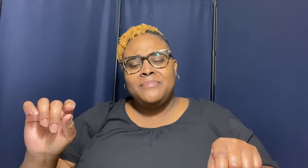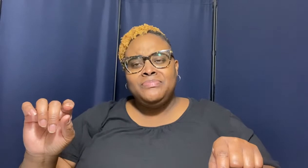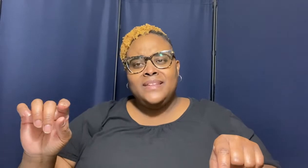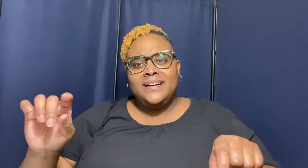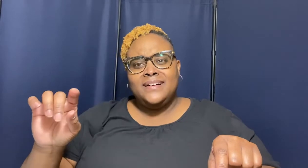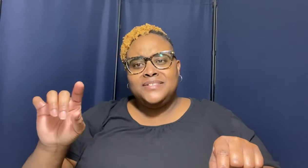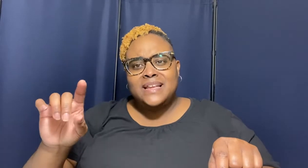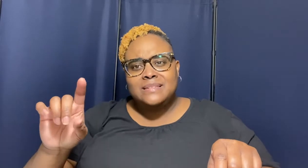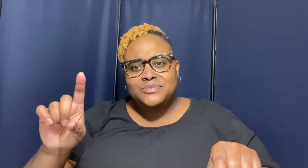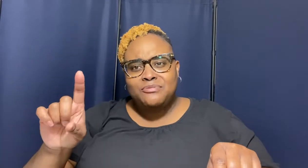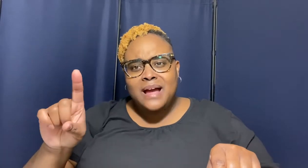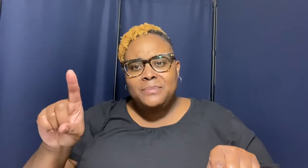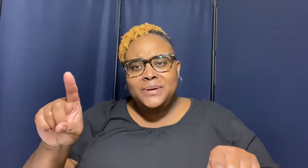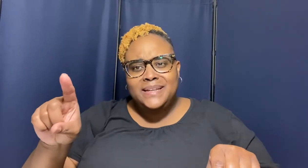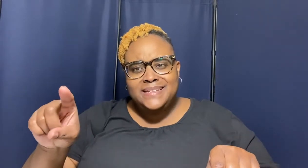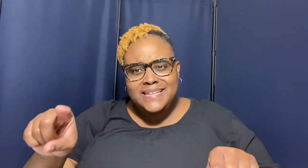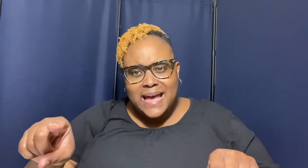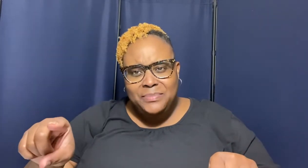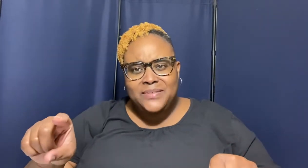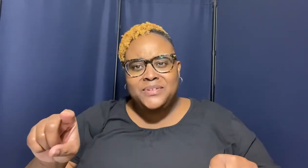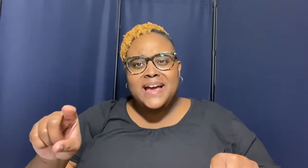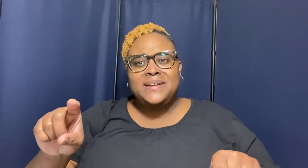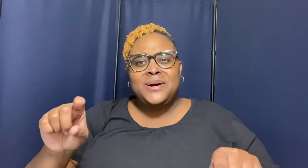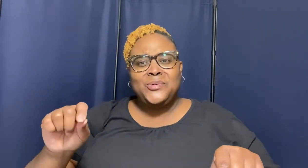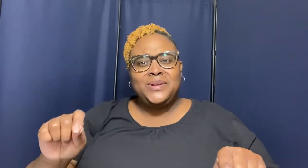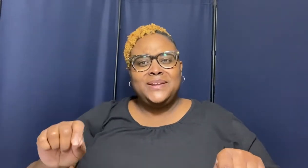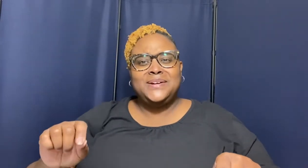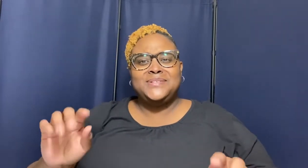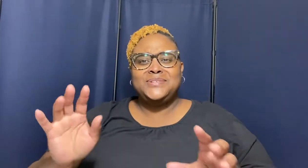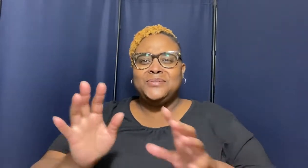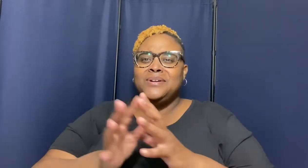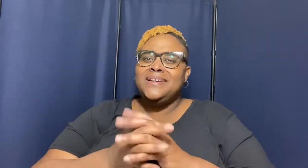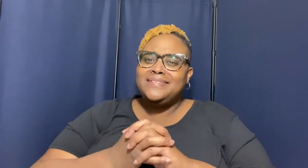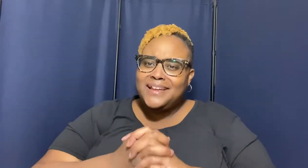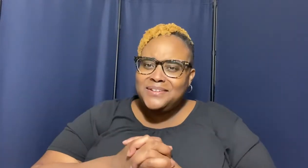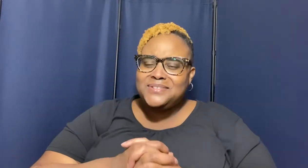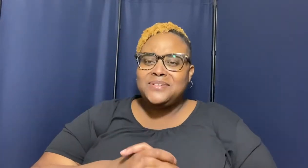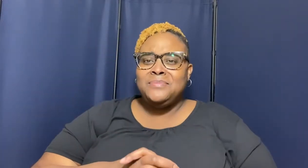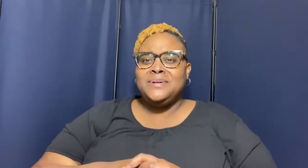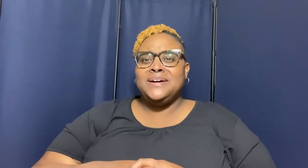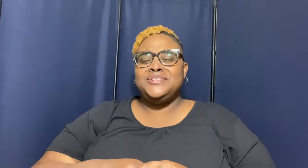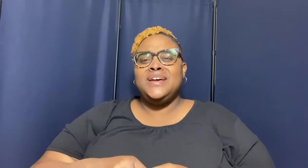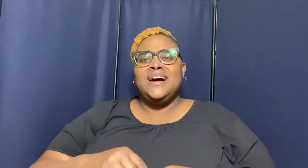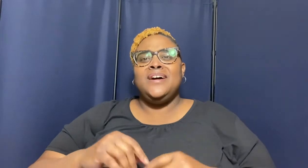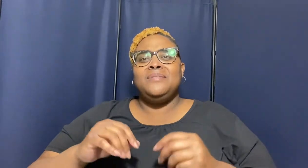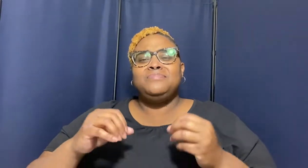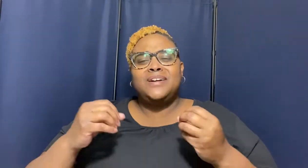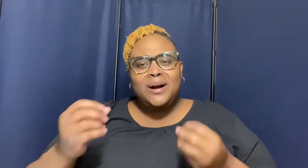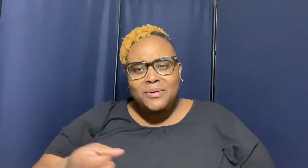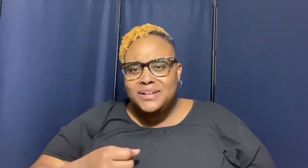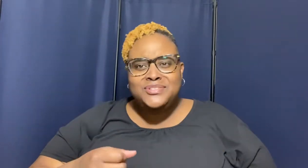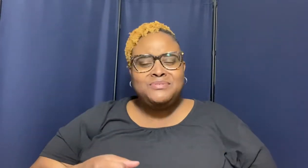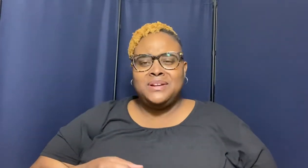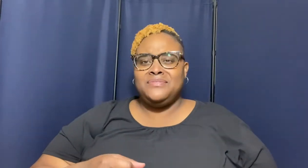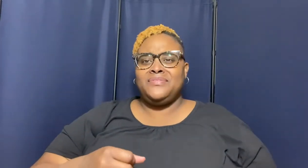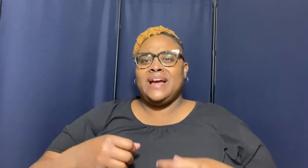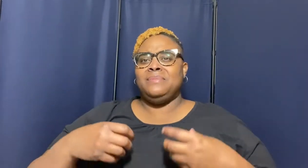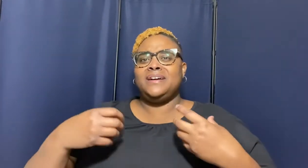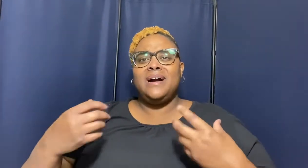uh to that subscribe button and tap it if you hadn't already done so thank you so much uh come on and join the family come